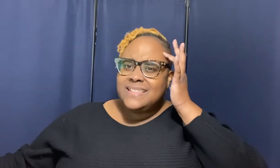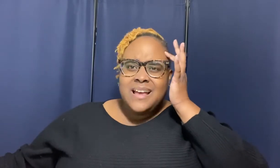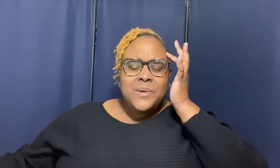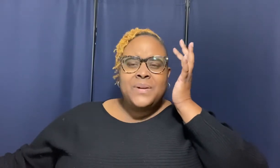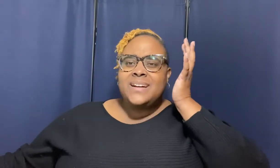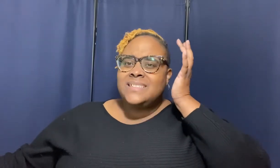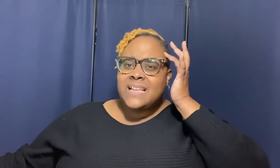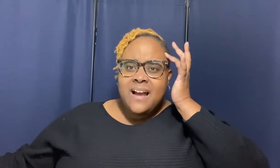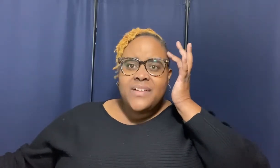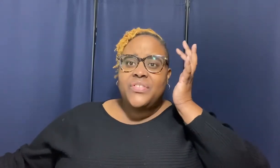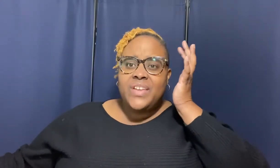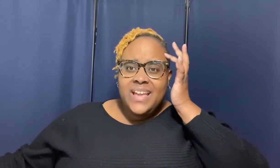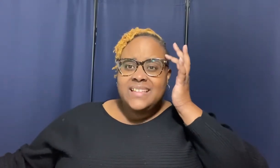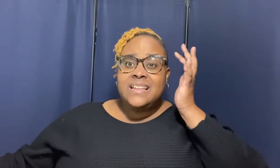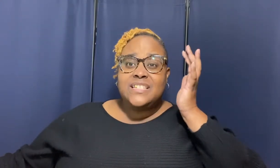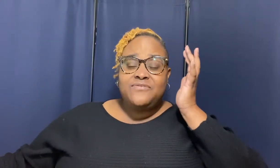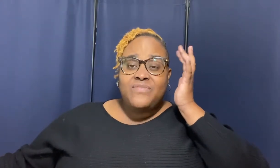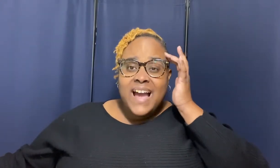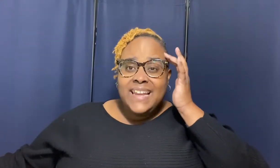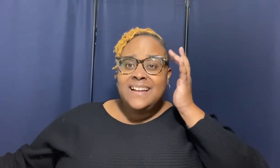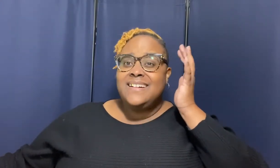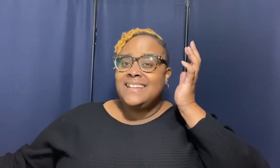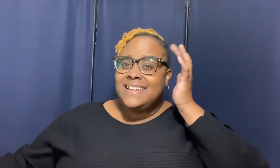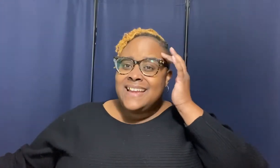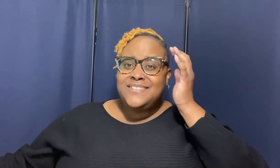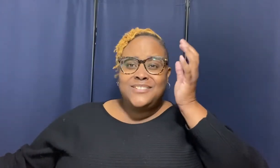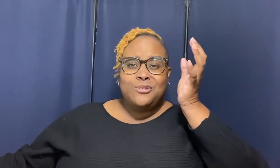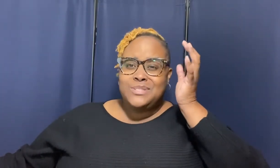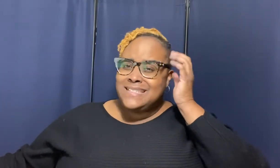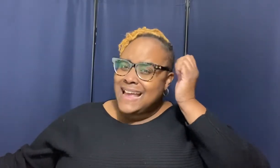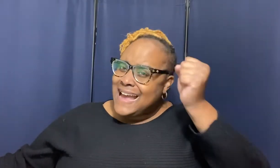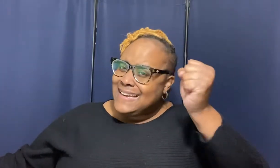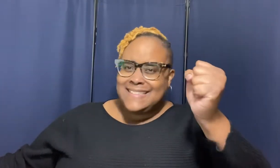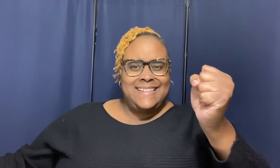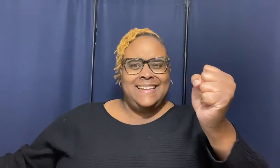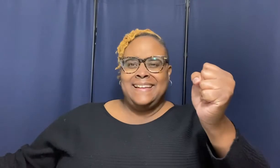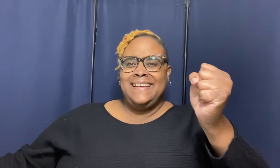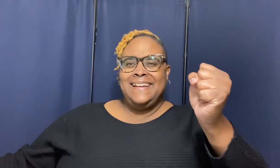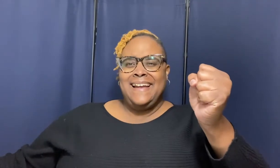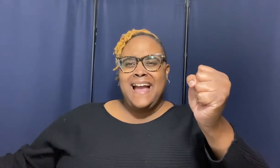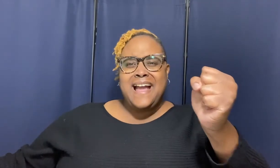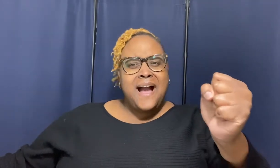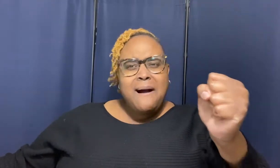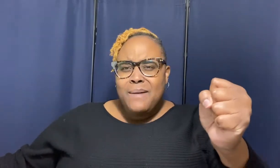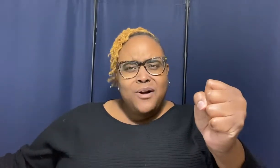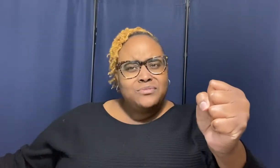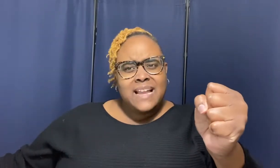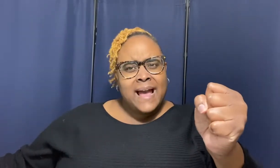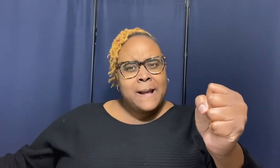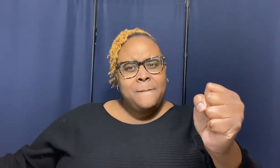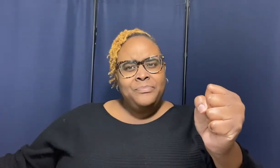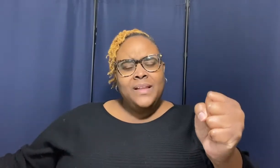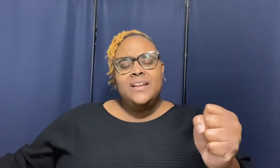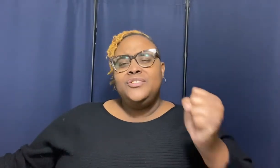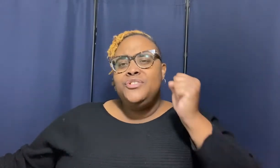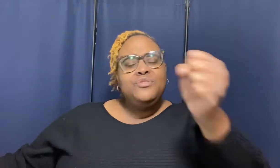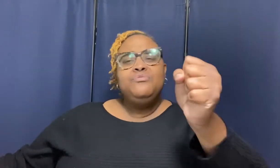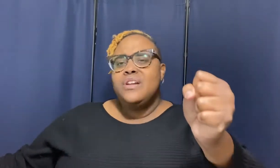because there are things that's fighting against your sanity come on now you know